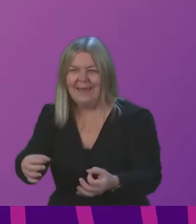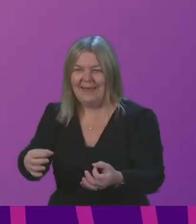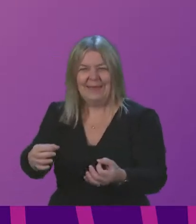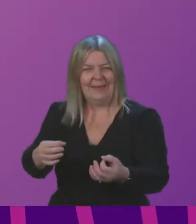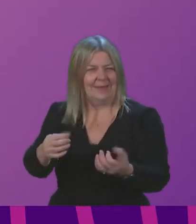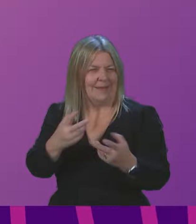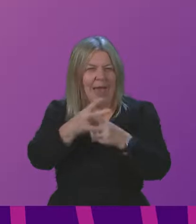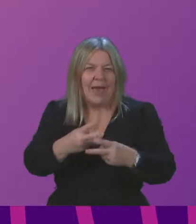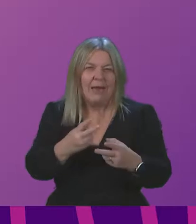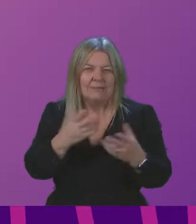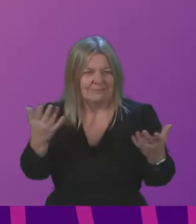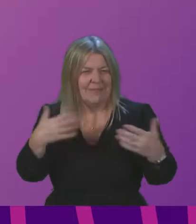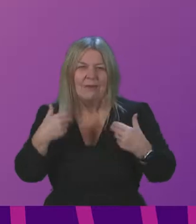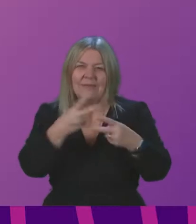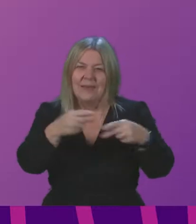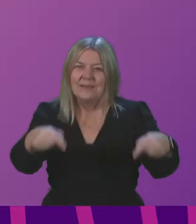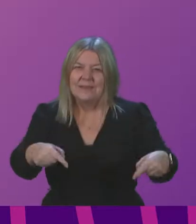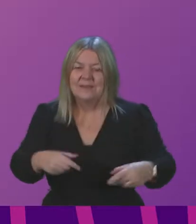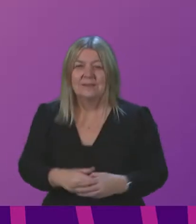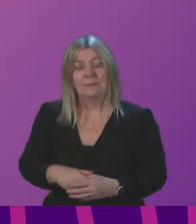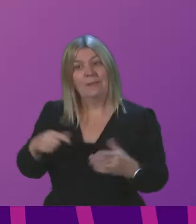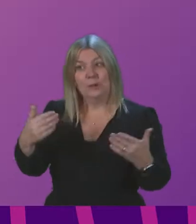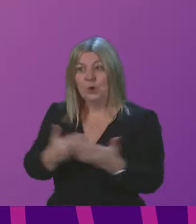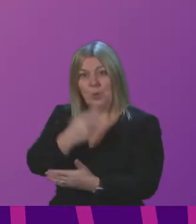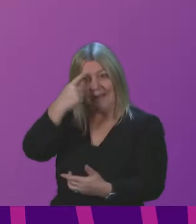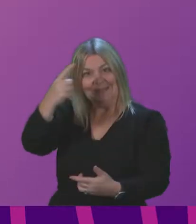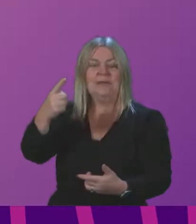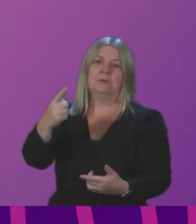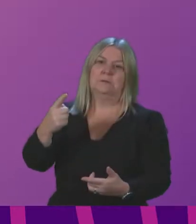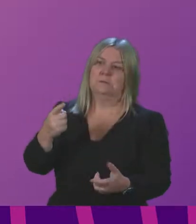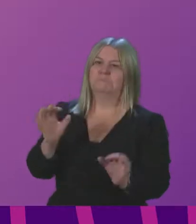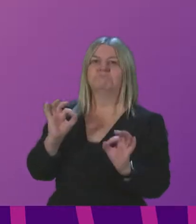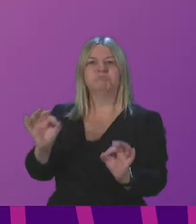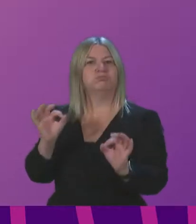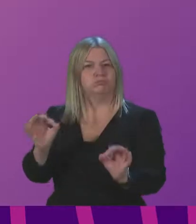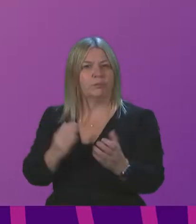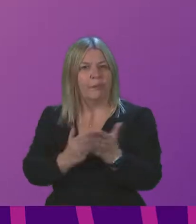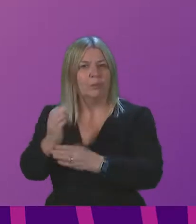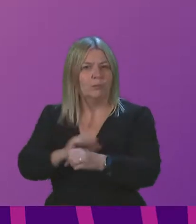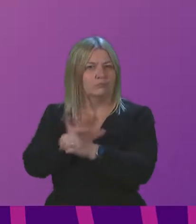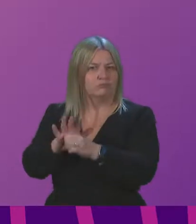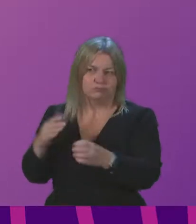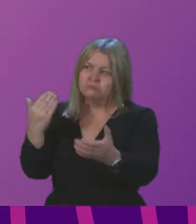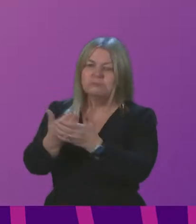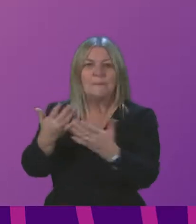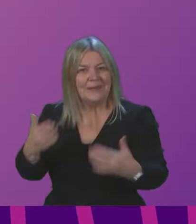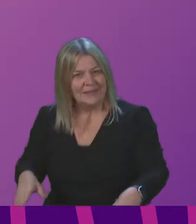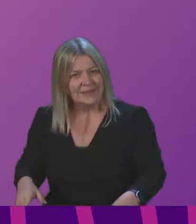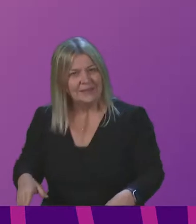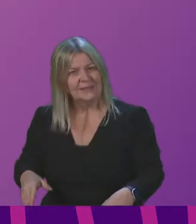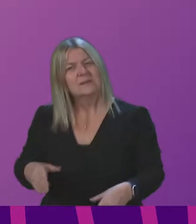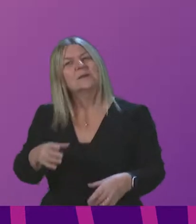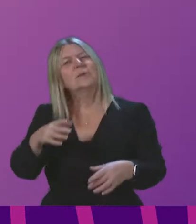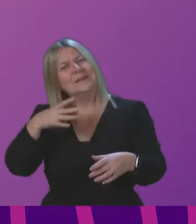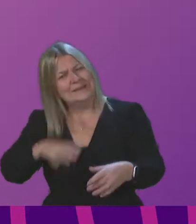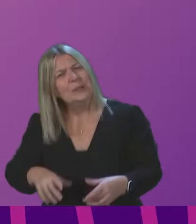Innovation has been at the heart of our fantastic response to this pandemic. Let's pull together and harness innovation to see us through the crisis